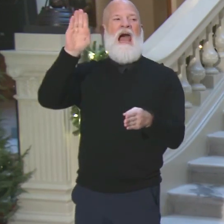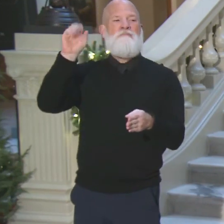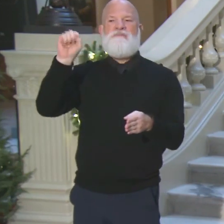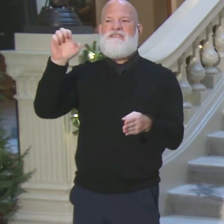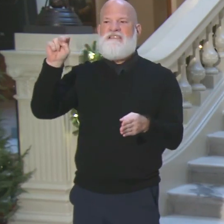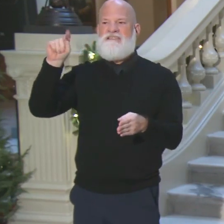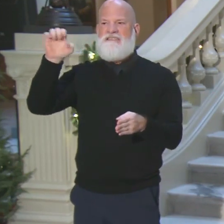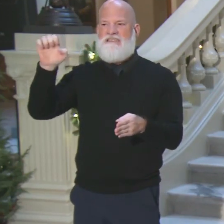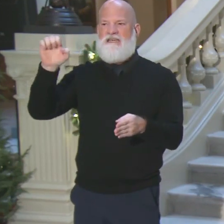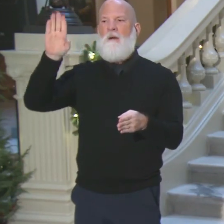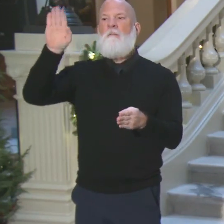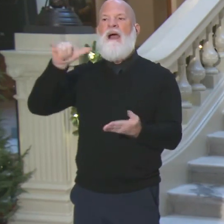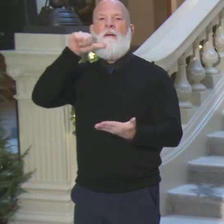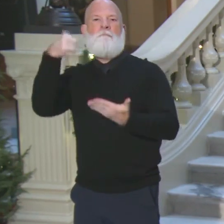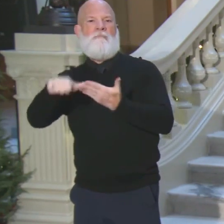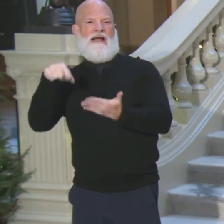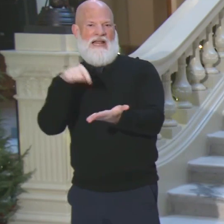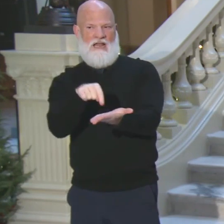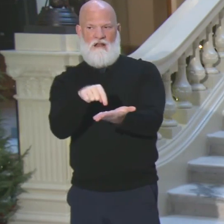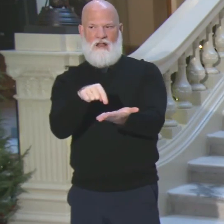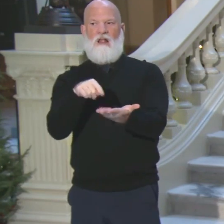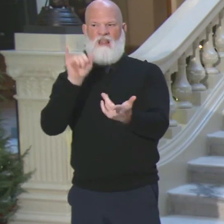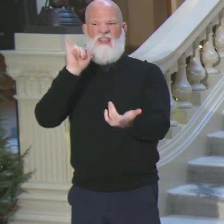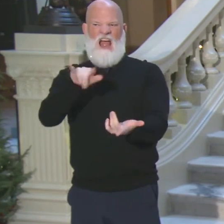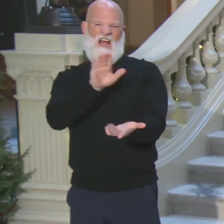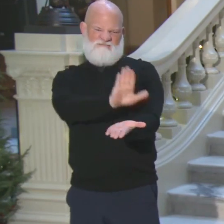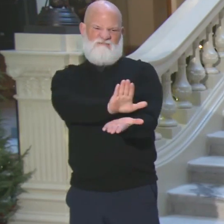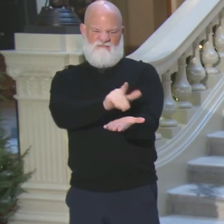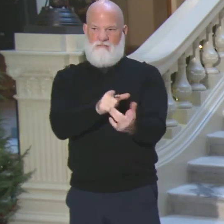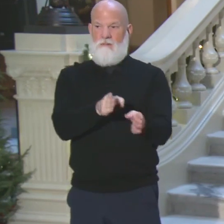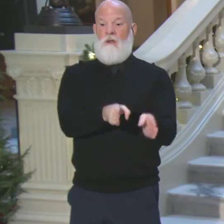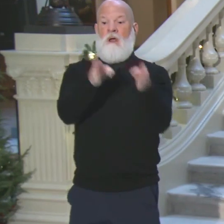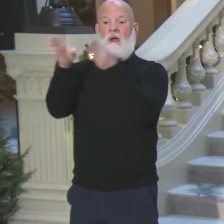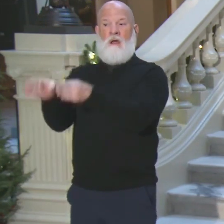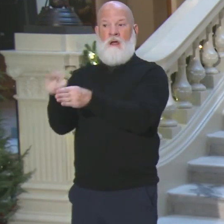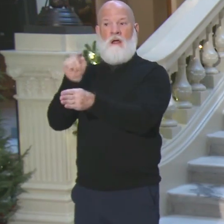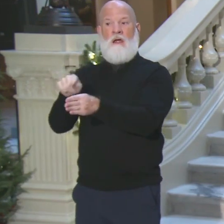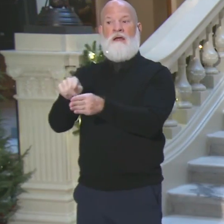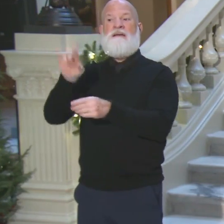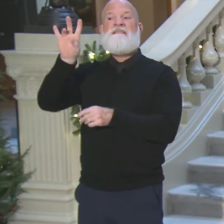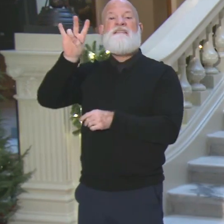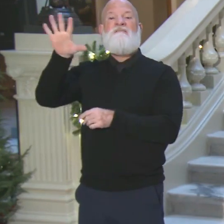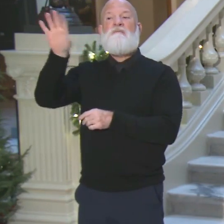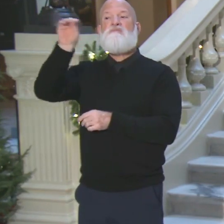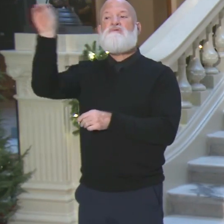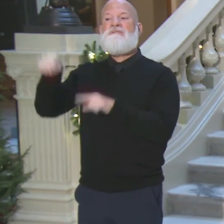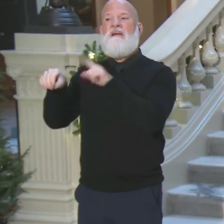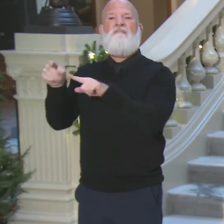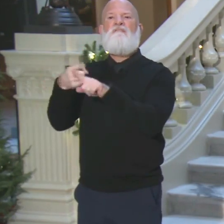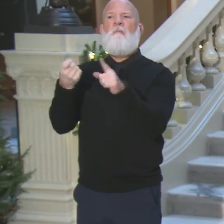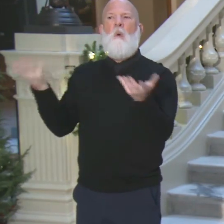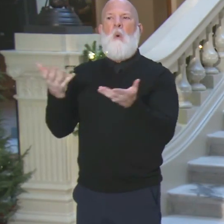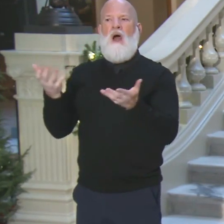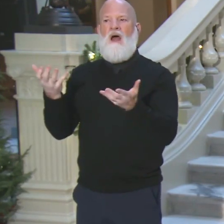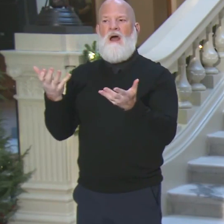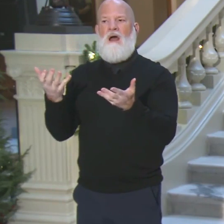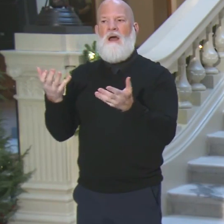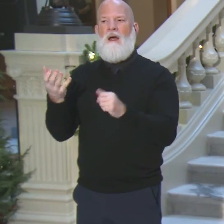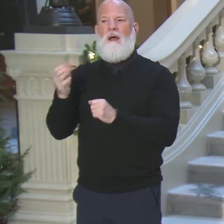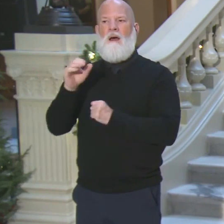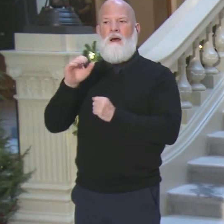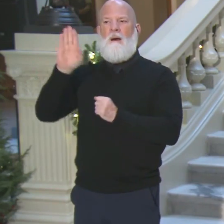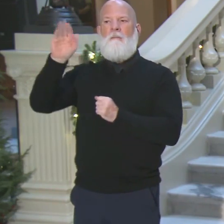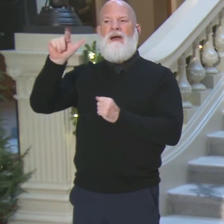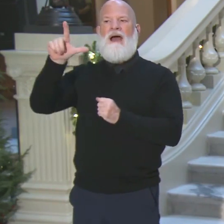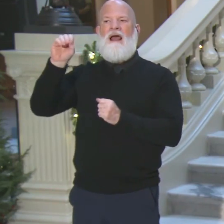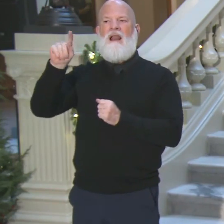That's about probably 25% of our overall votes. About 75% of our votes come from the ballot marking device, which was the new tool that the